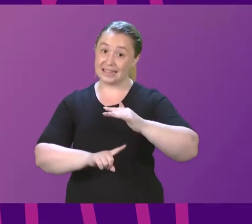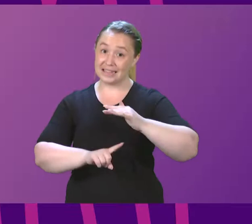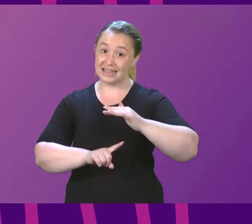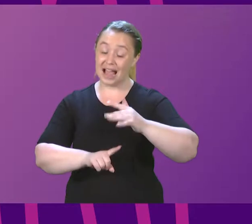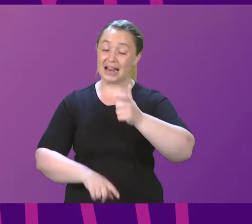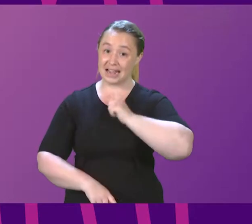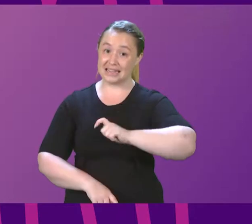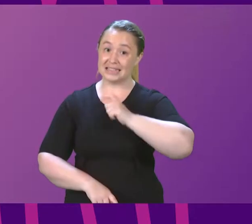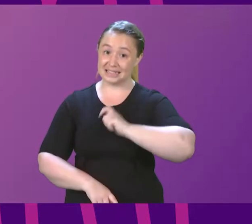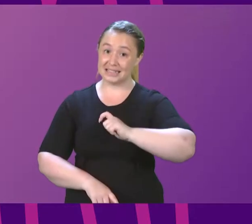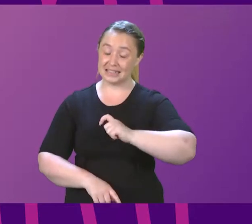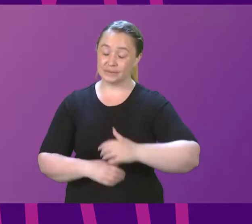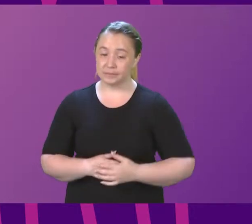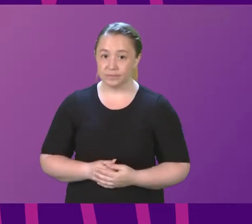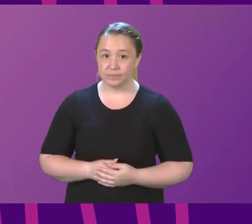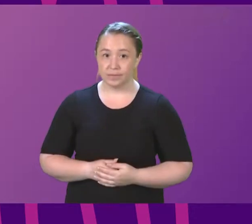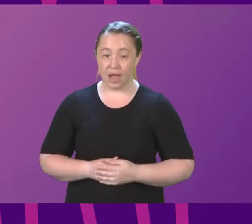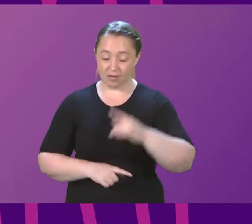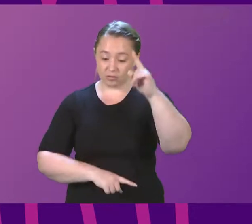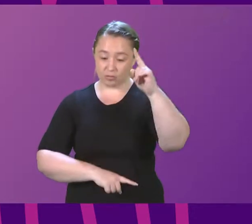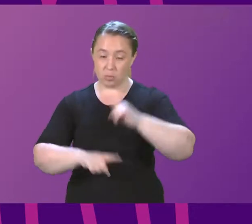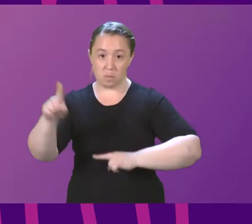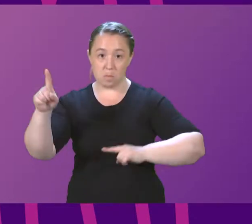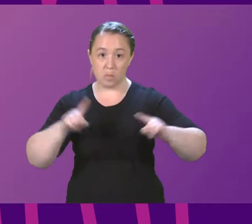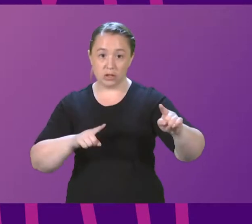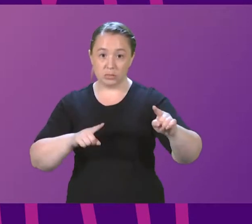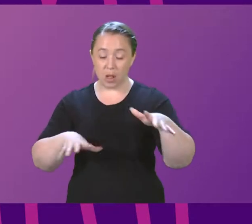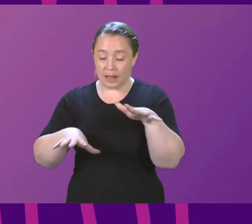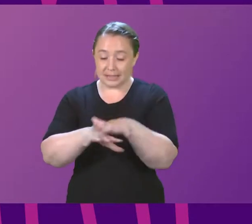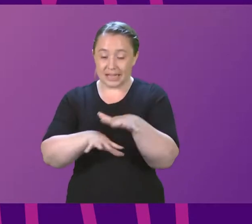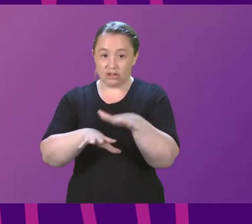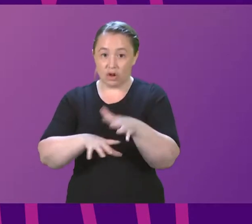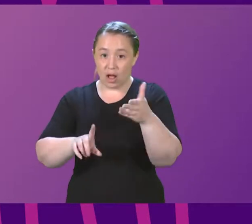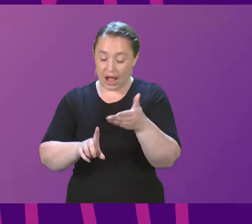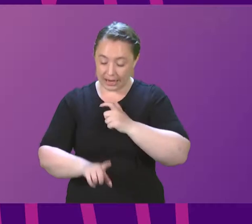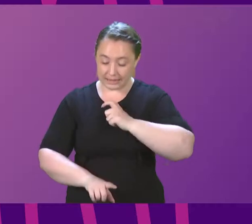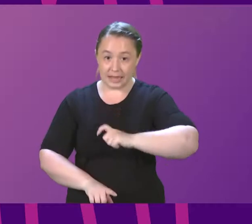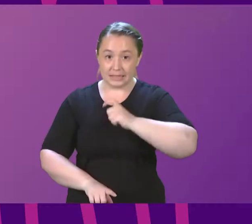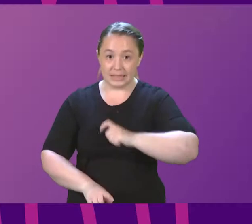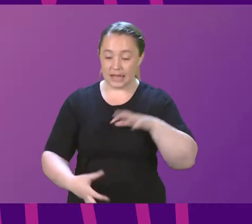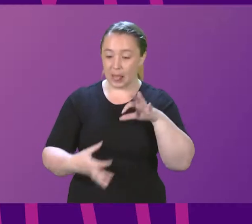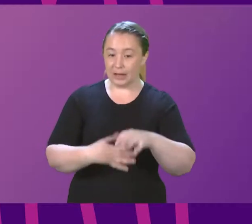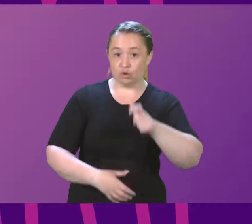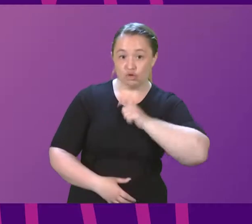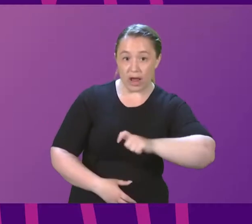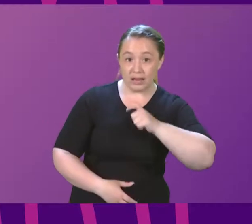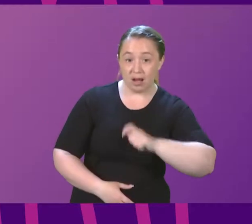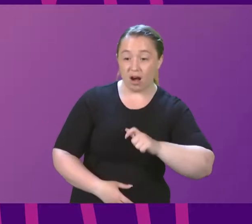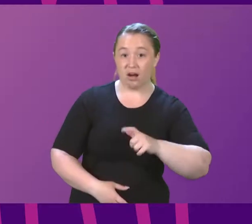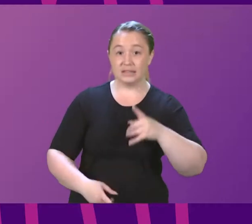Our multiple intersecting identities around race, gender, sexual orientation,